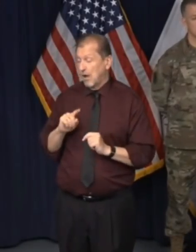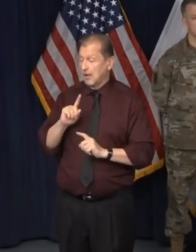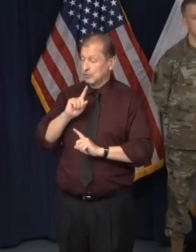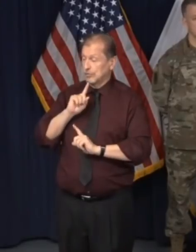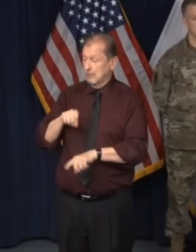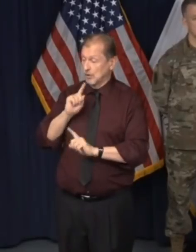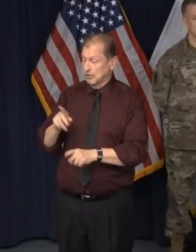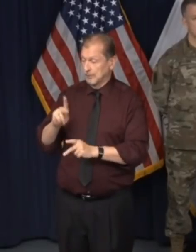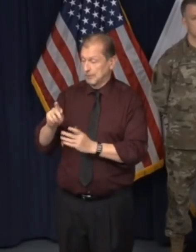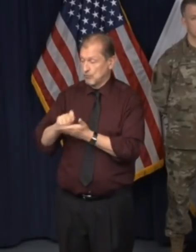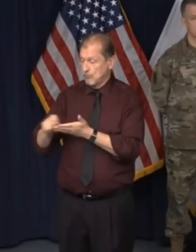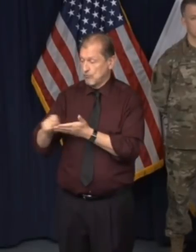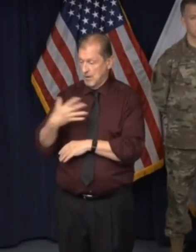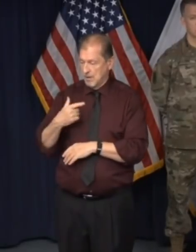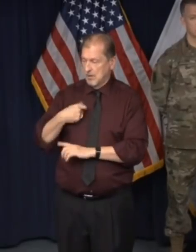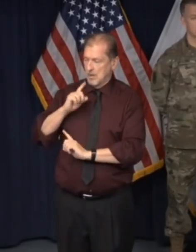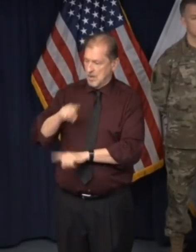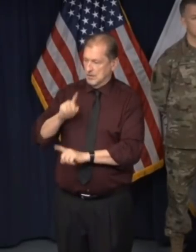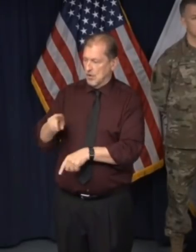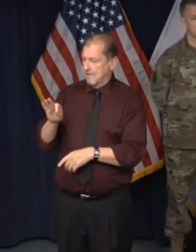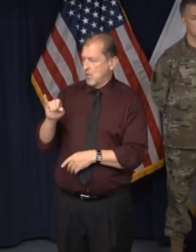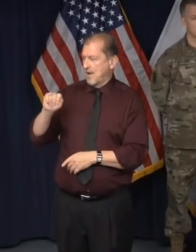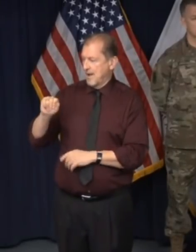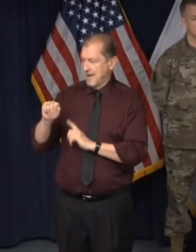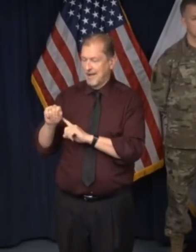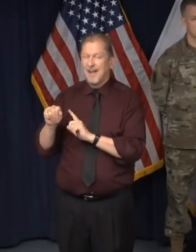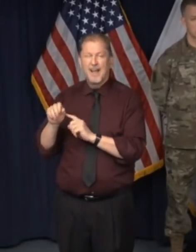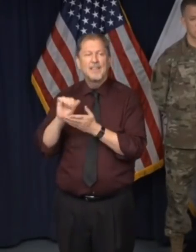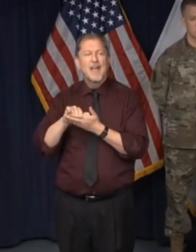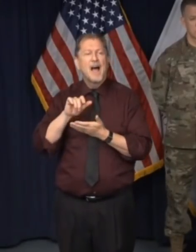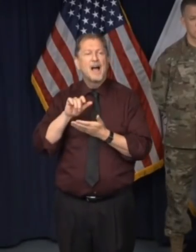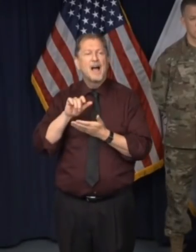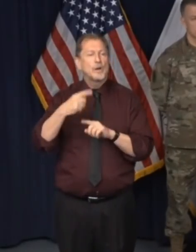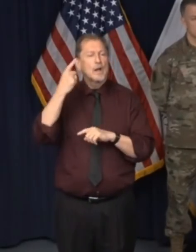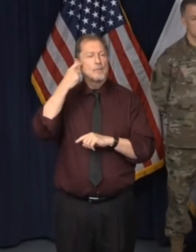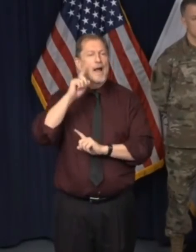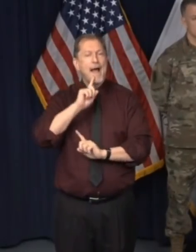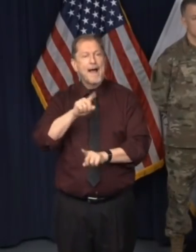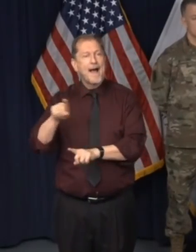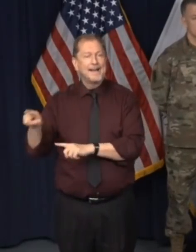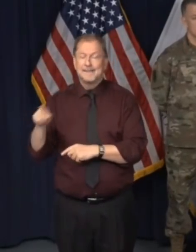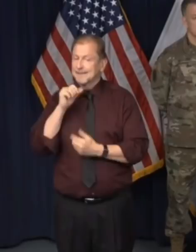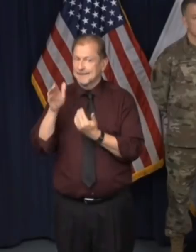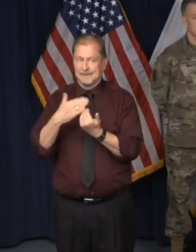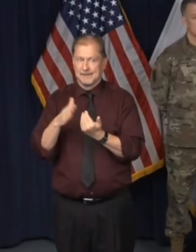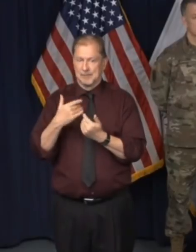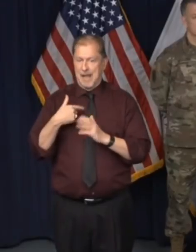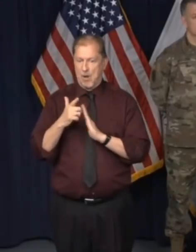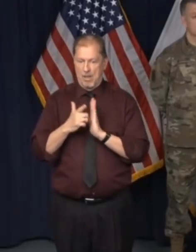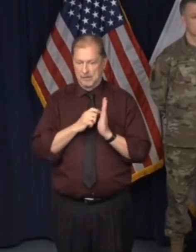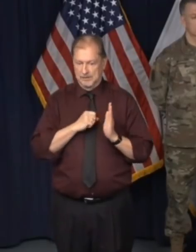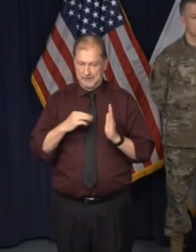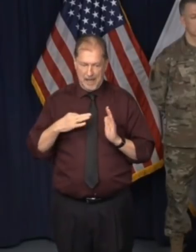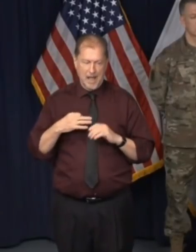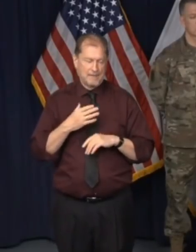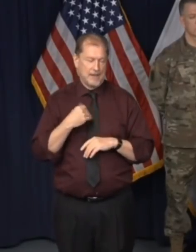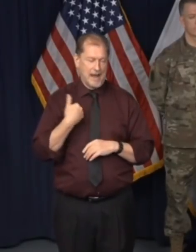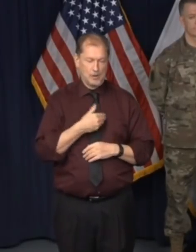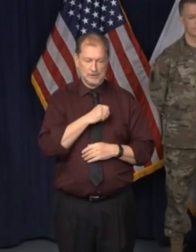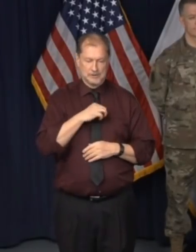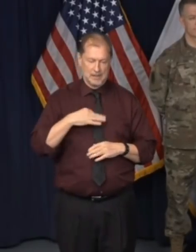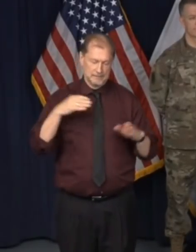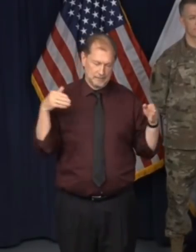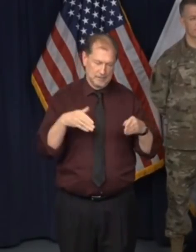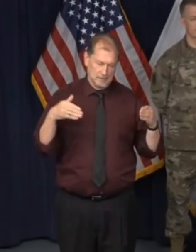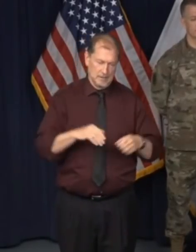admit with, you limited staff, uh, with our legal staff, you know, constantly working, uh, on a, uh, I mean, I can't tell you